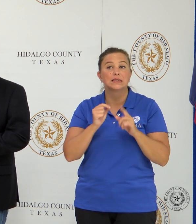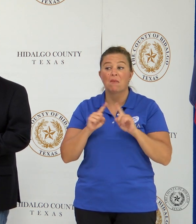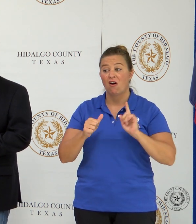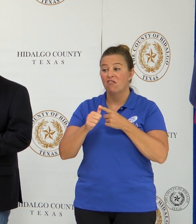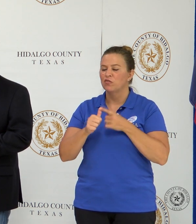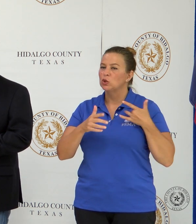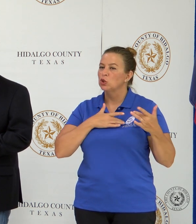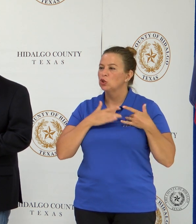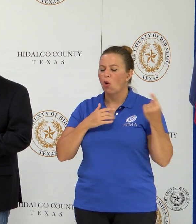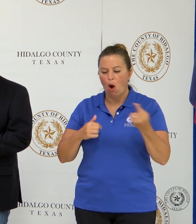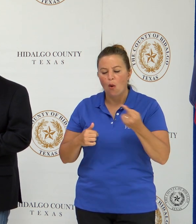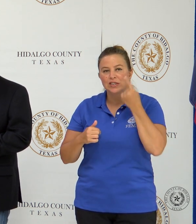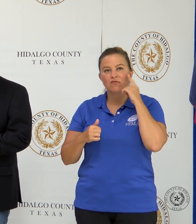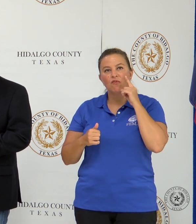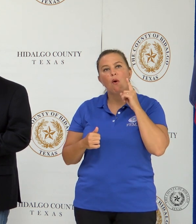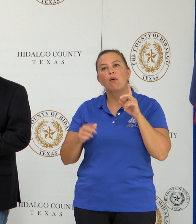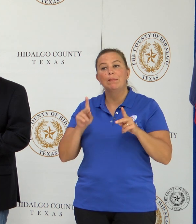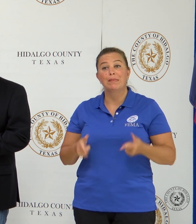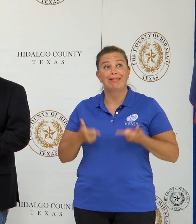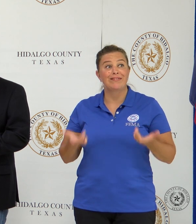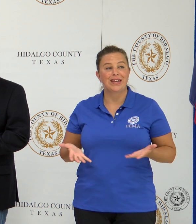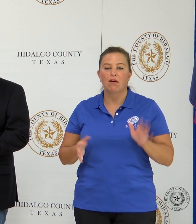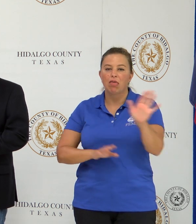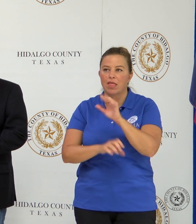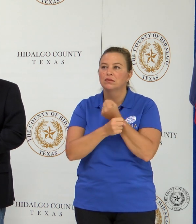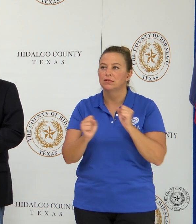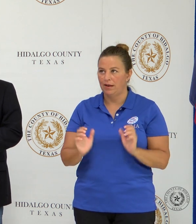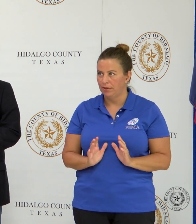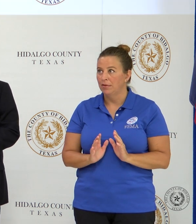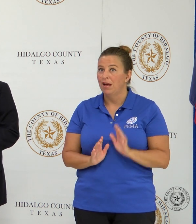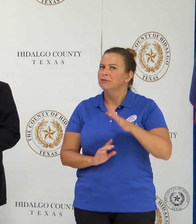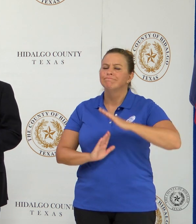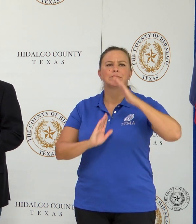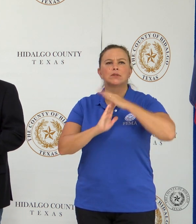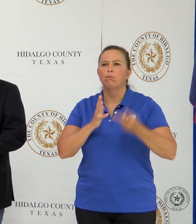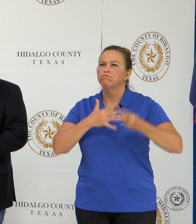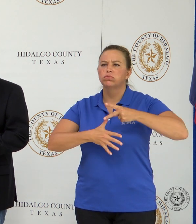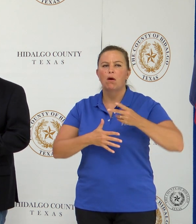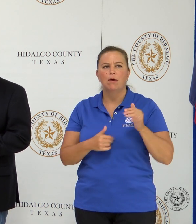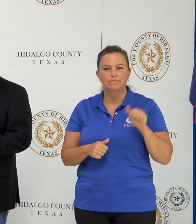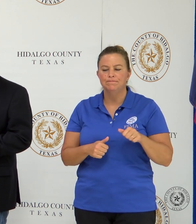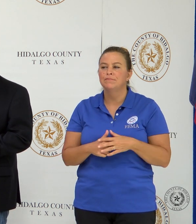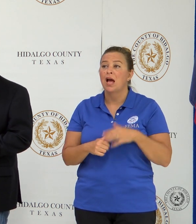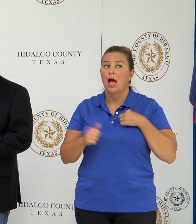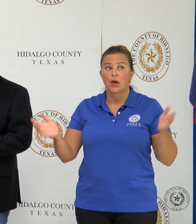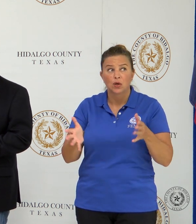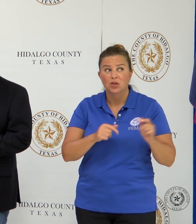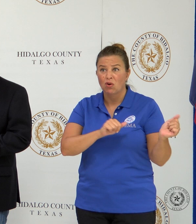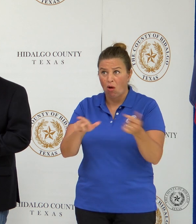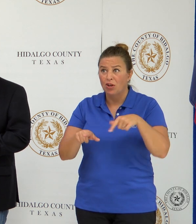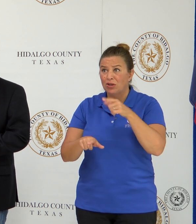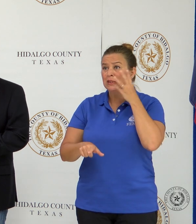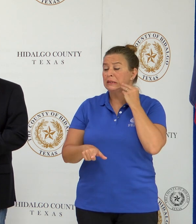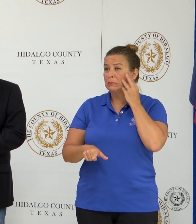is for our residents and their safety. They are top of our priority. So I encourage all the affected